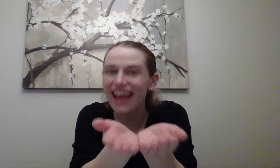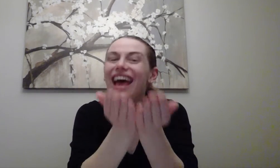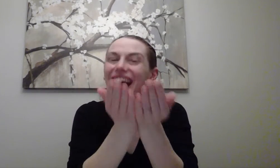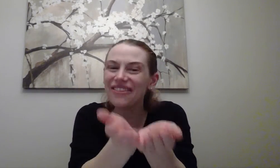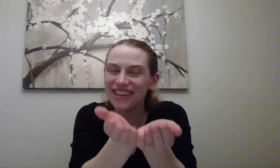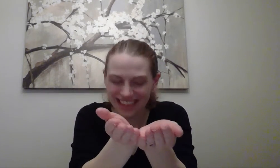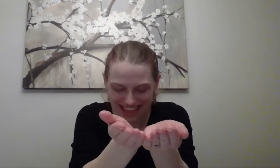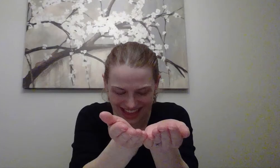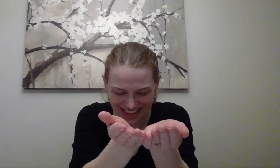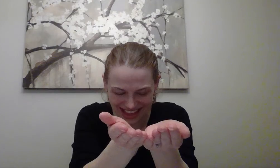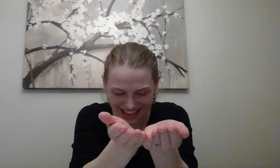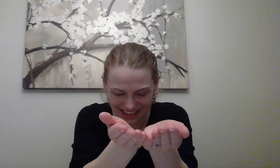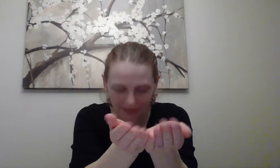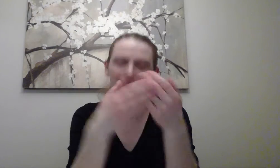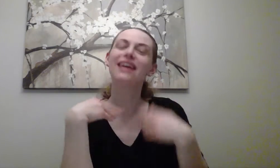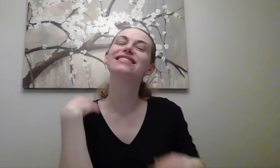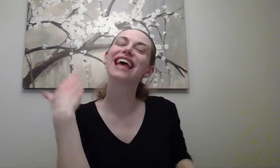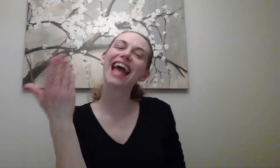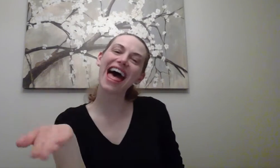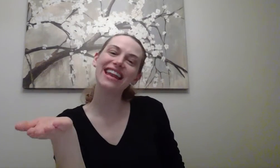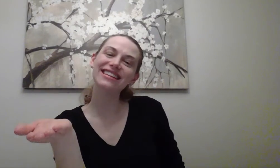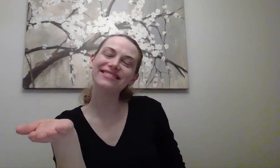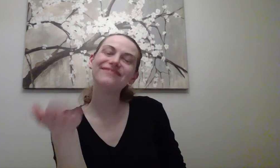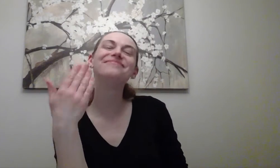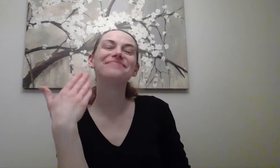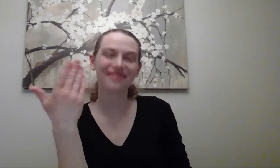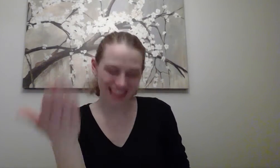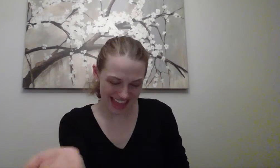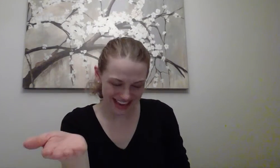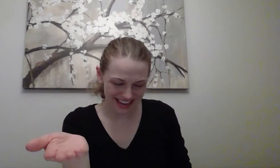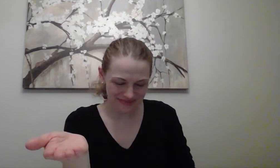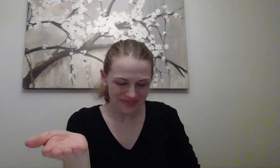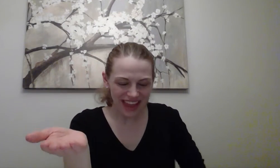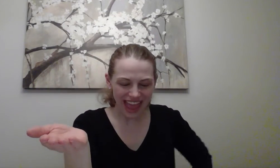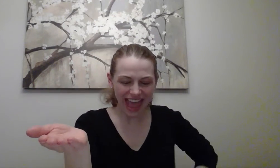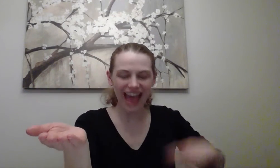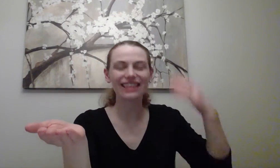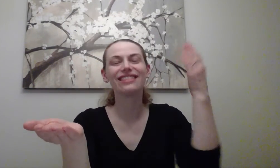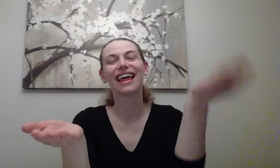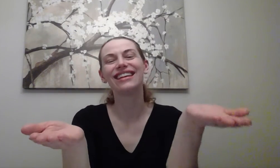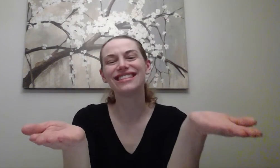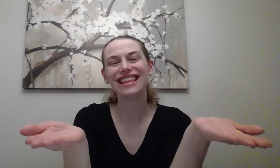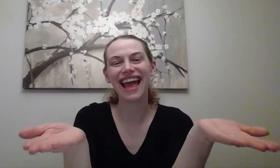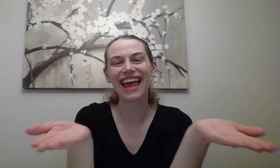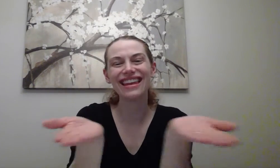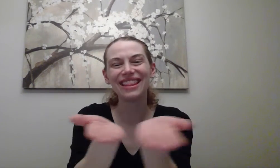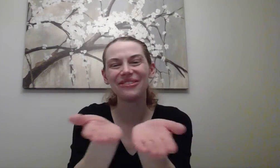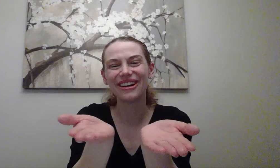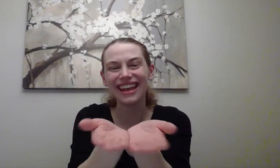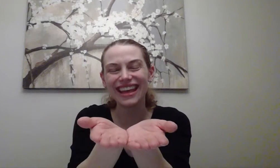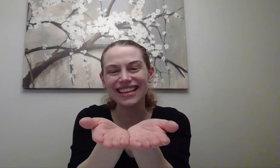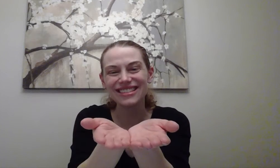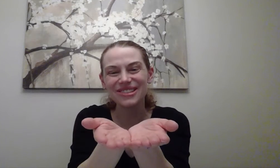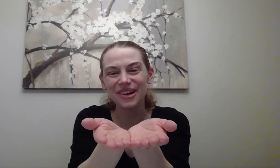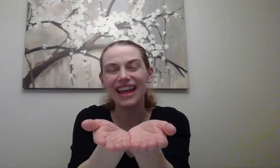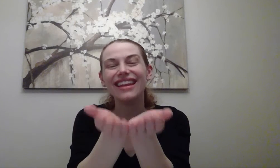everything. Say head. Head. Add light to the end. And the word is. You do it.